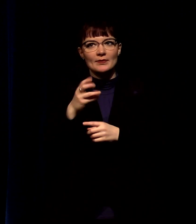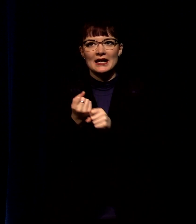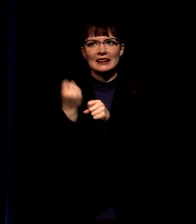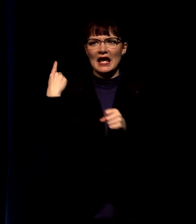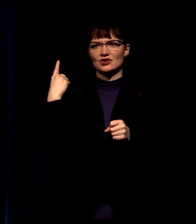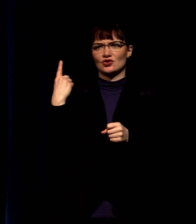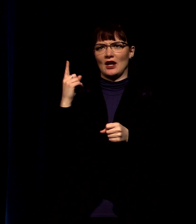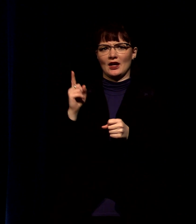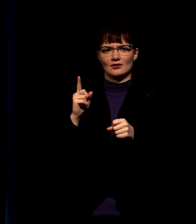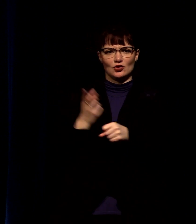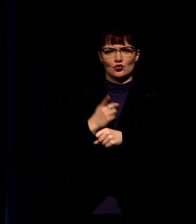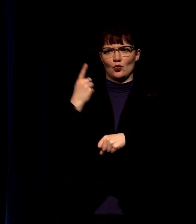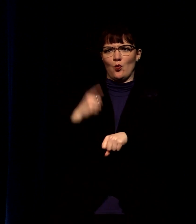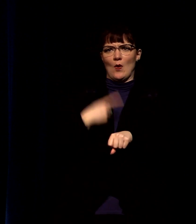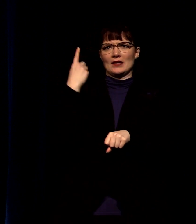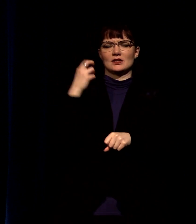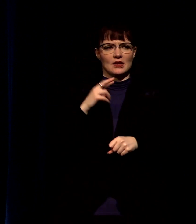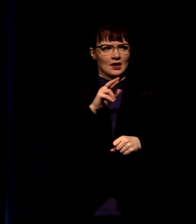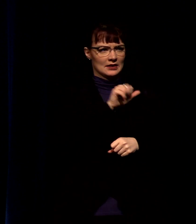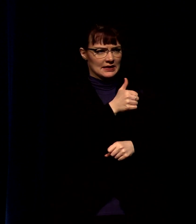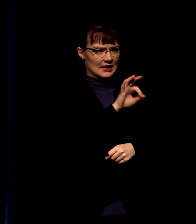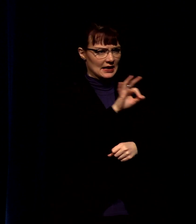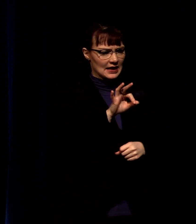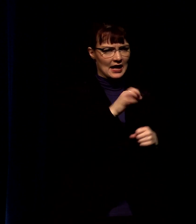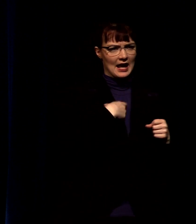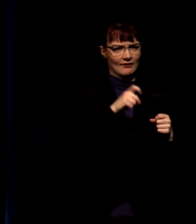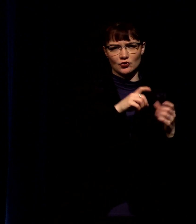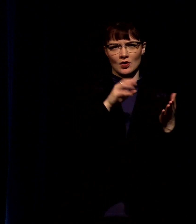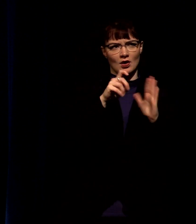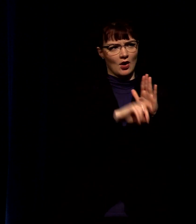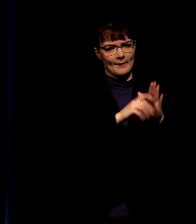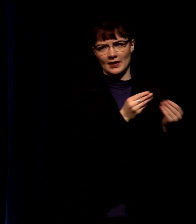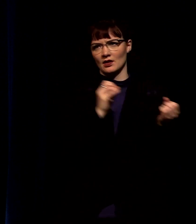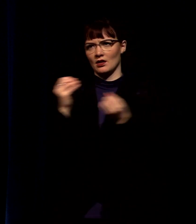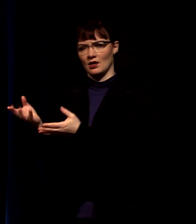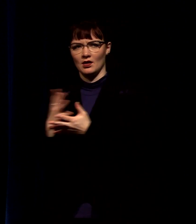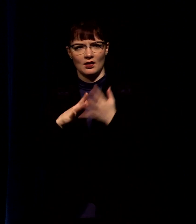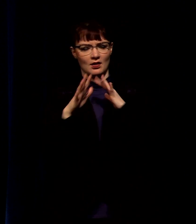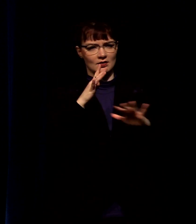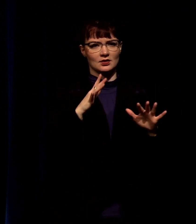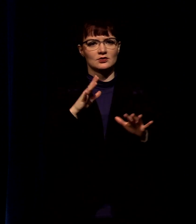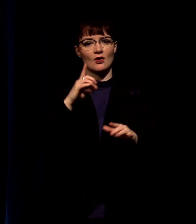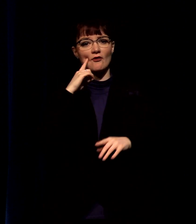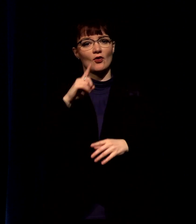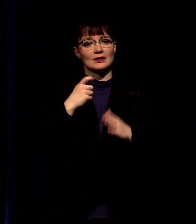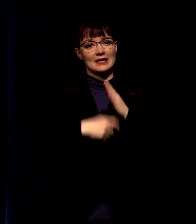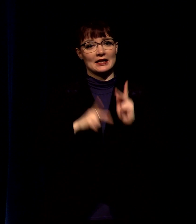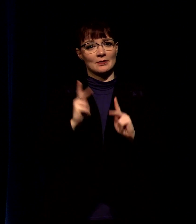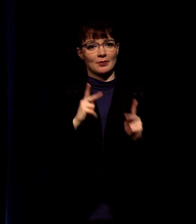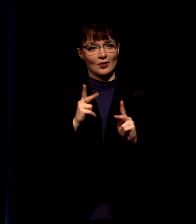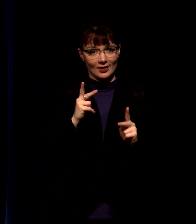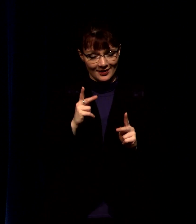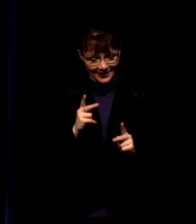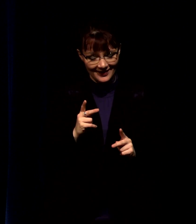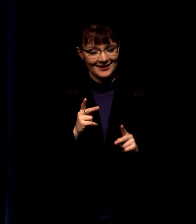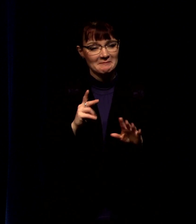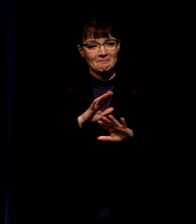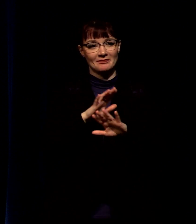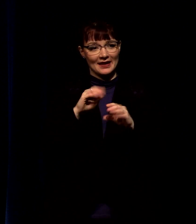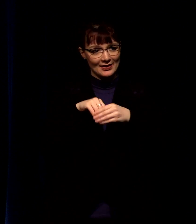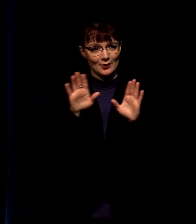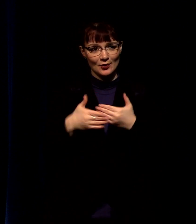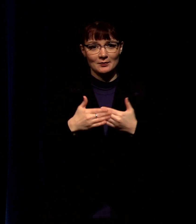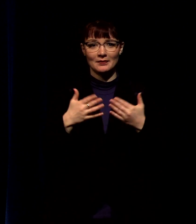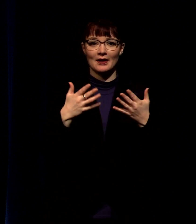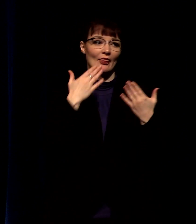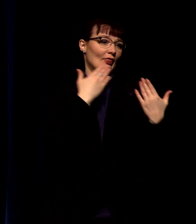year to print off the 1099 and it's just like it rises up and i know so for the cpas in the room you know today is for you today is for you we're